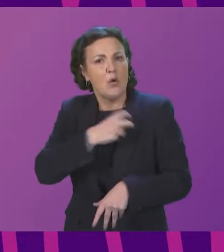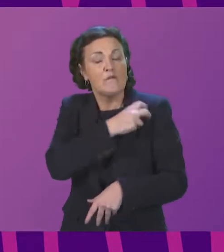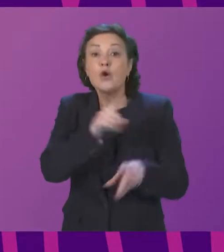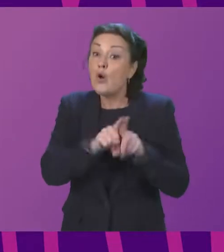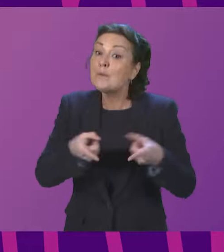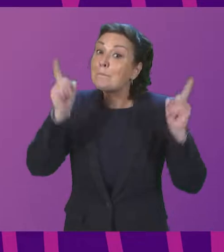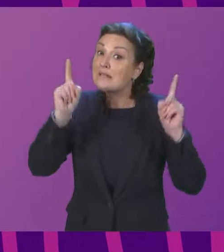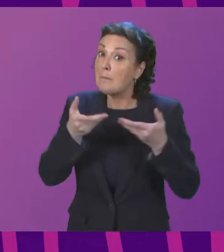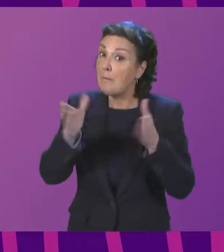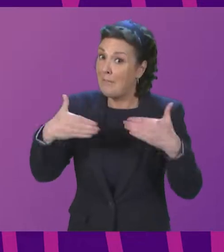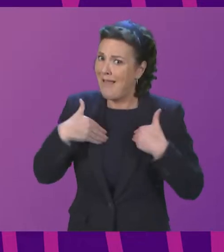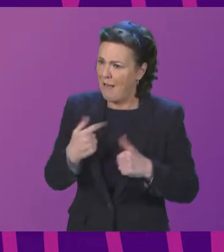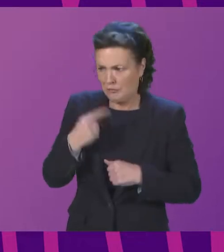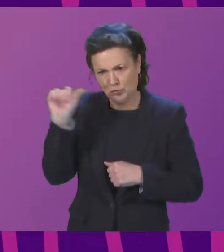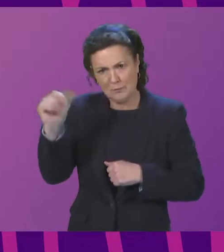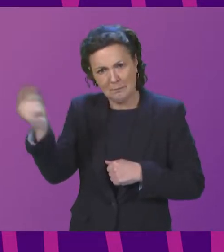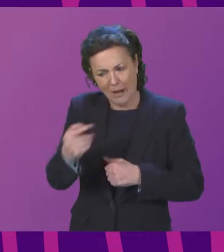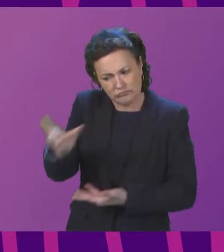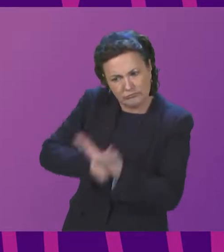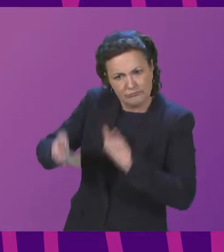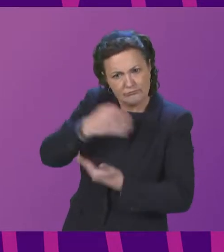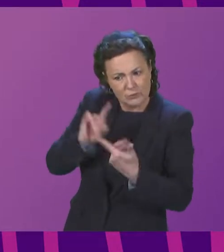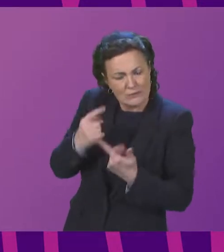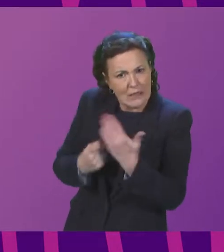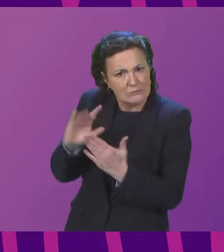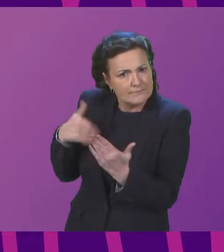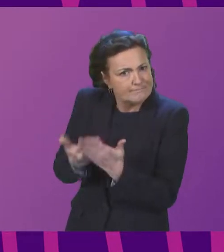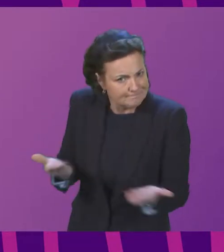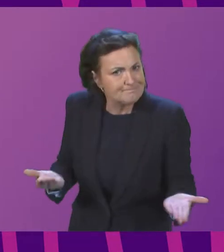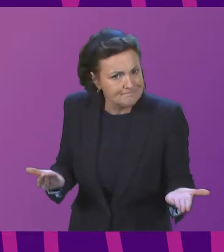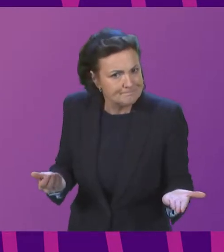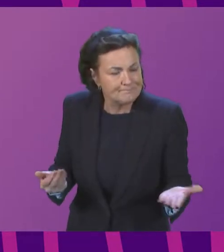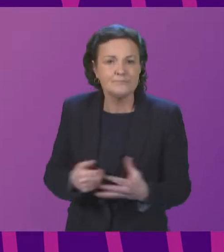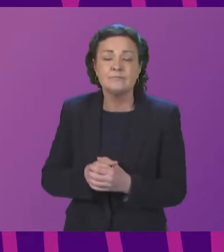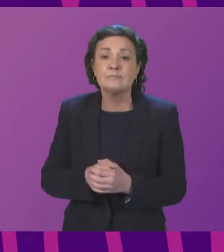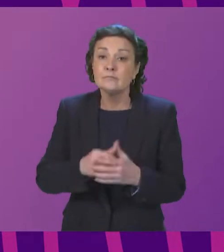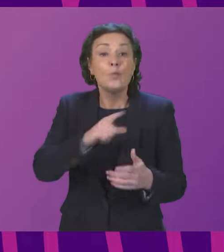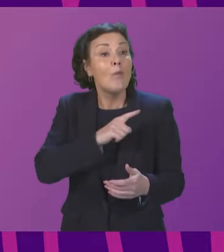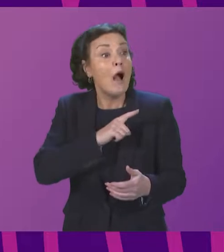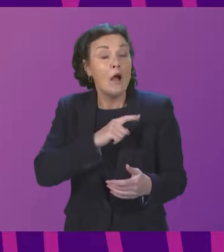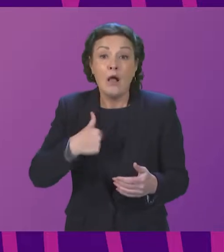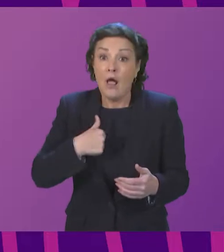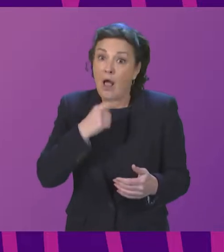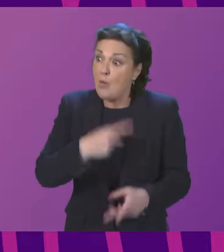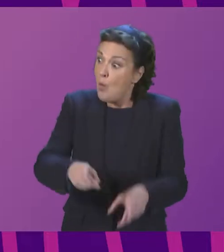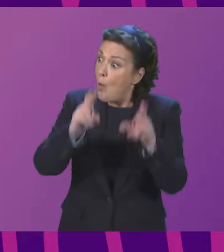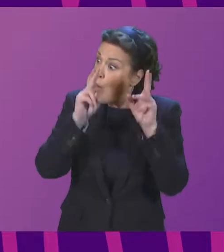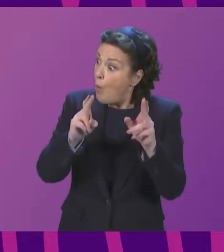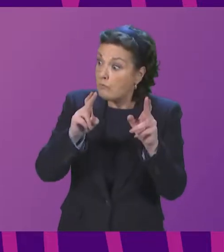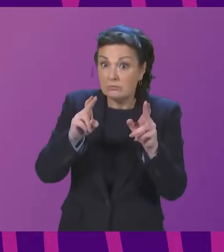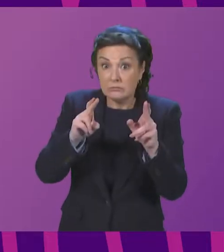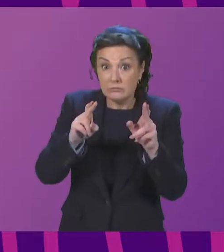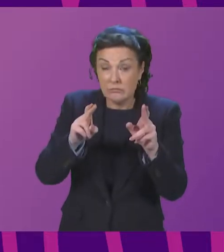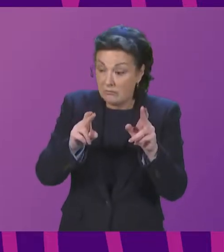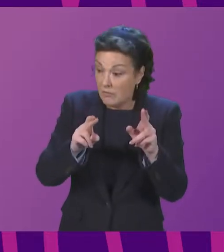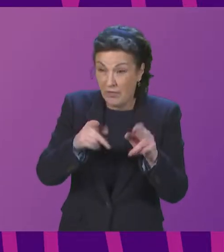comes back to us and gives us more updates as to what is taking place here because as I say I I would hope that throughout the whole debate and